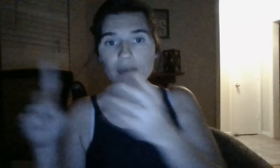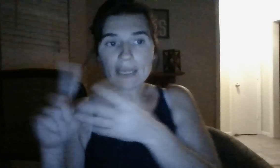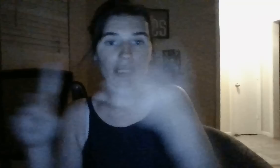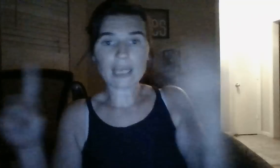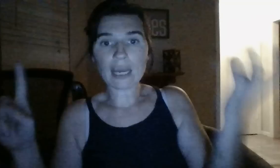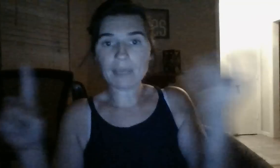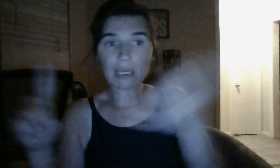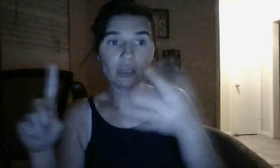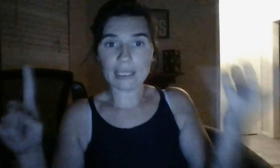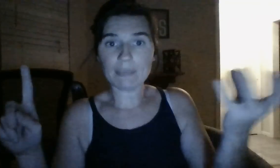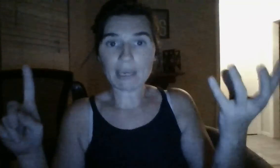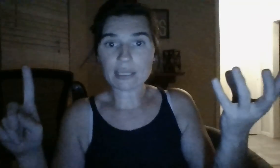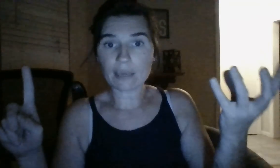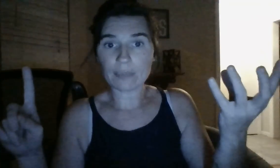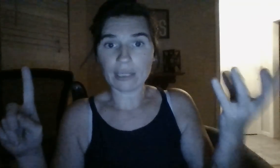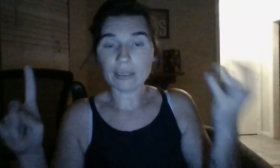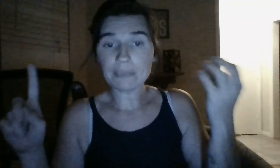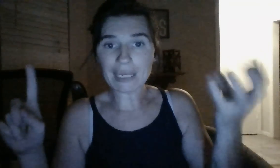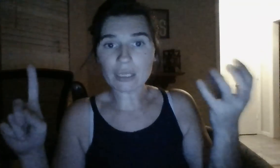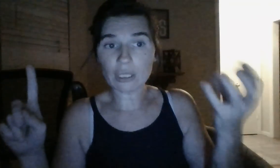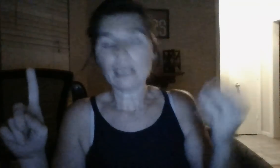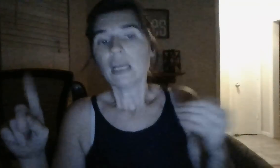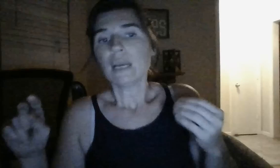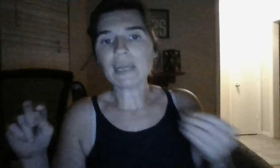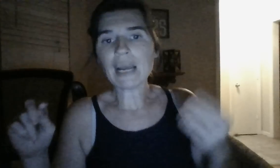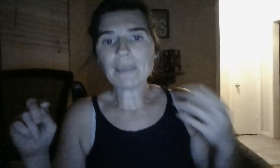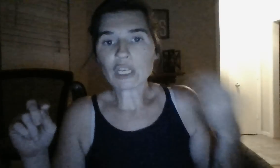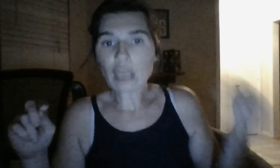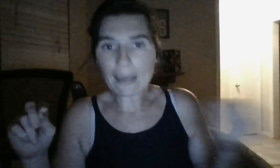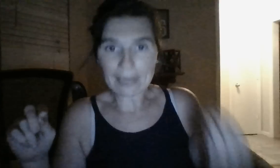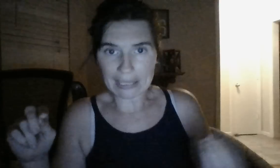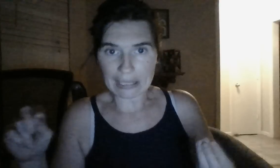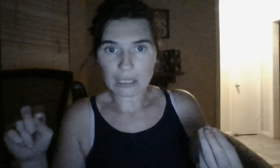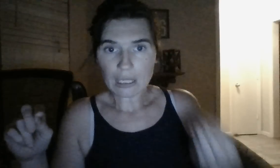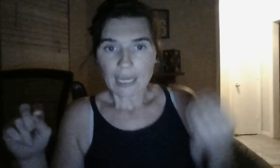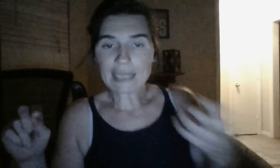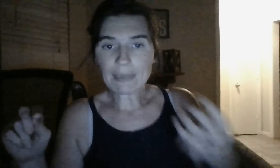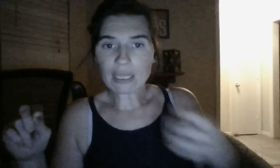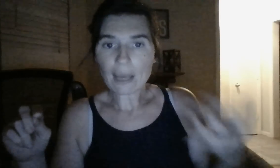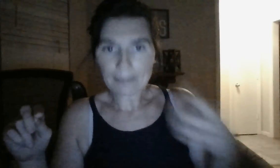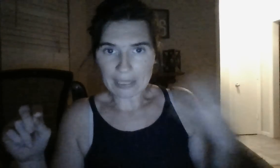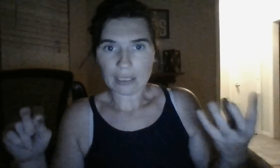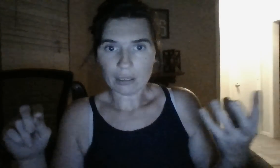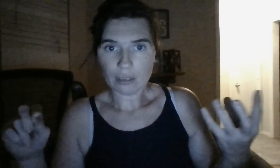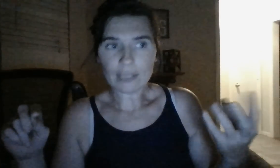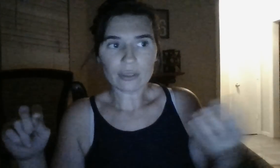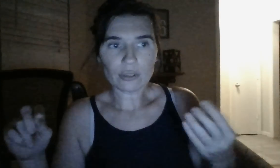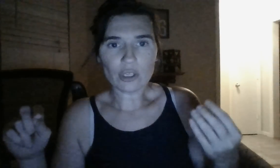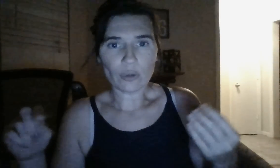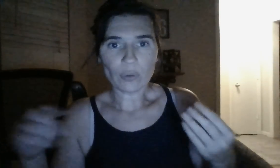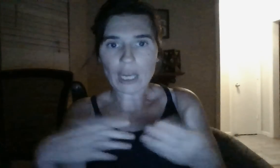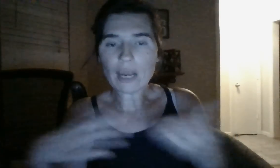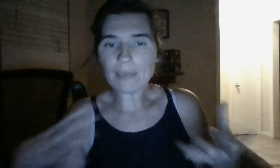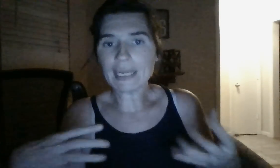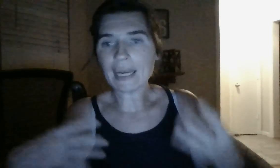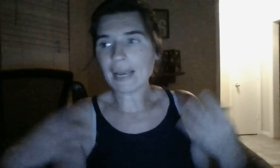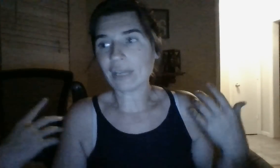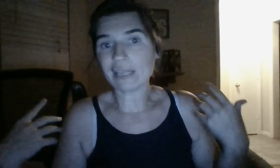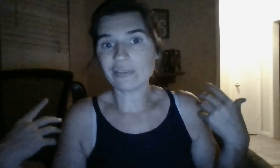You basically got picked clean by this company. Picked clean. But, not by the company. It's not by the company. Like, you know, a company can have, like,